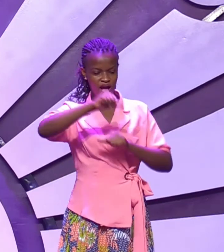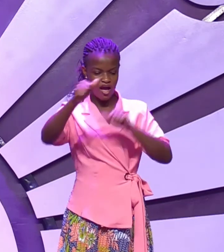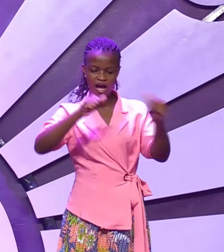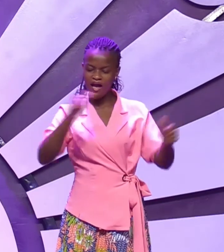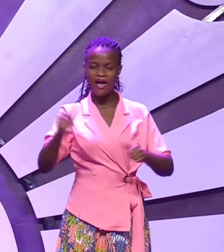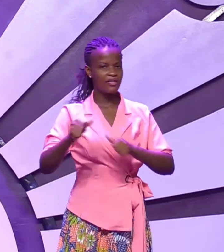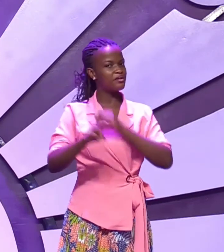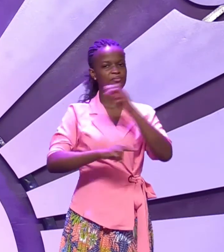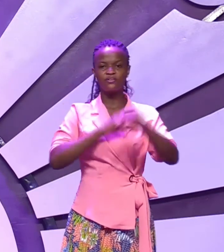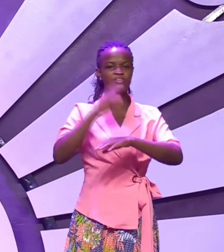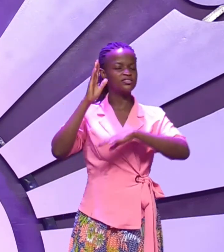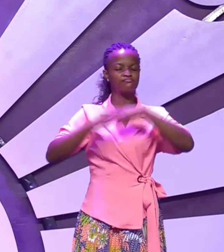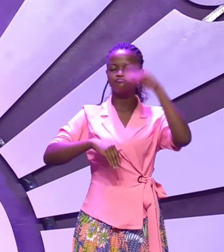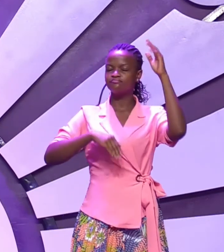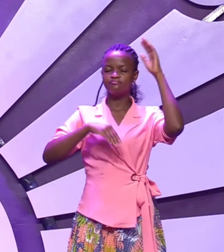never experience